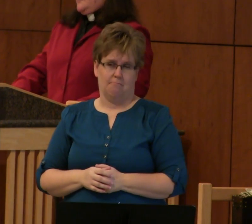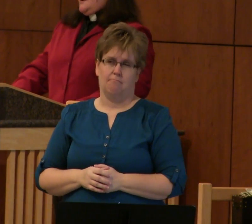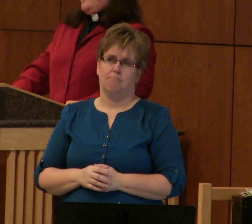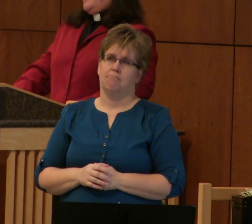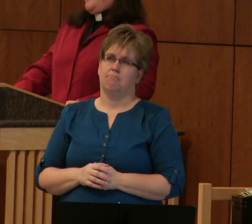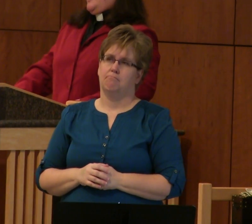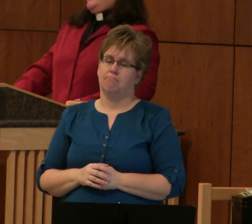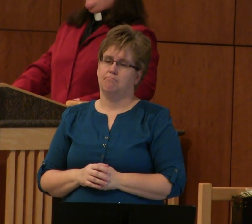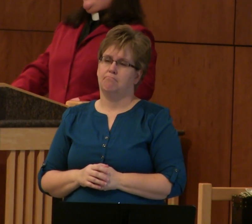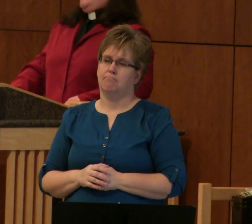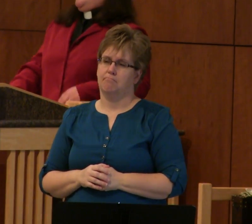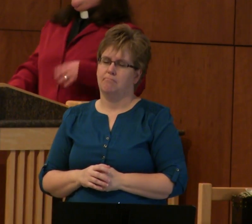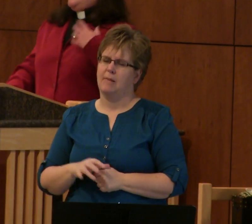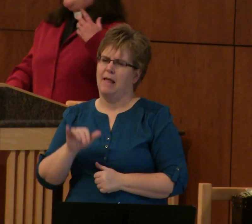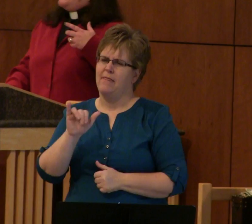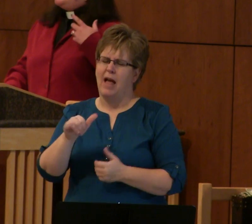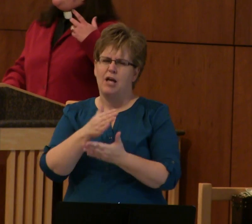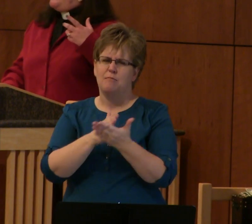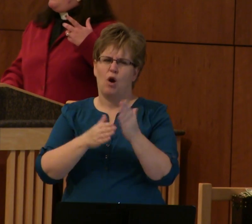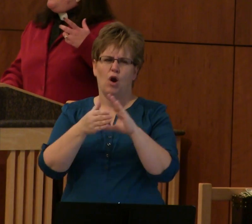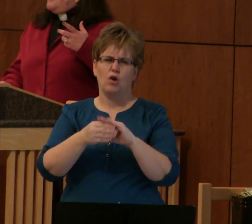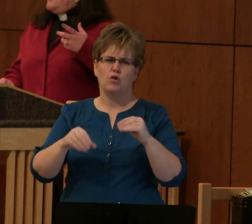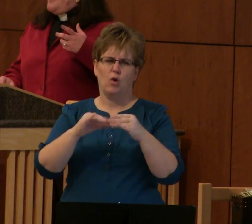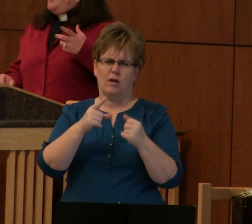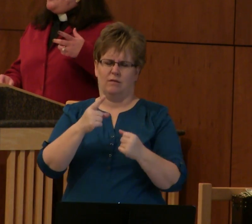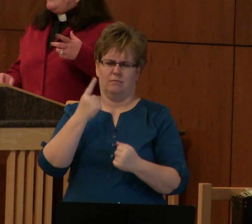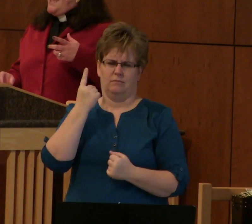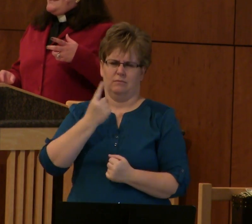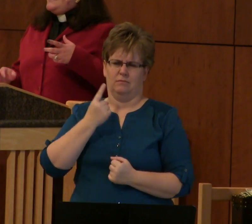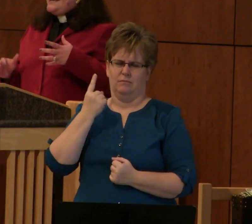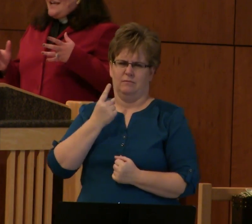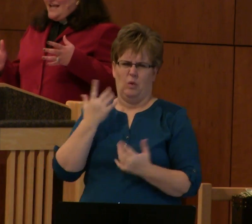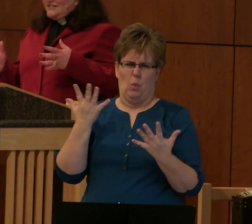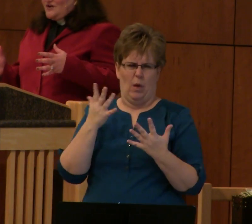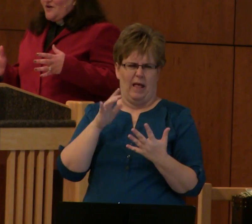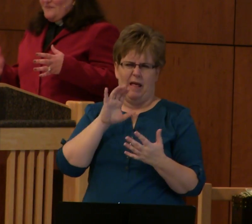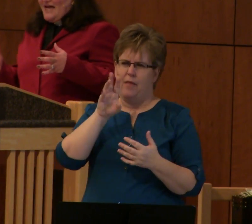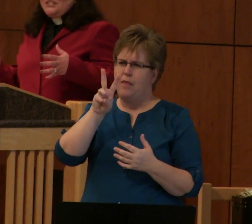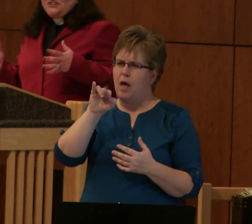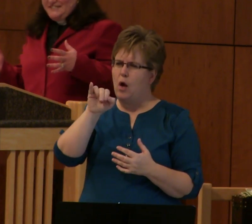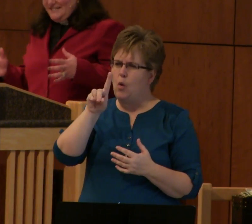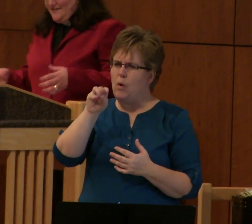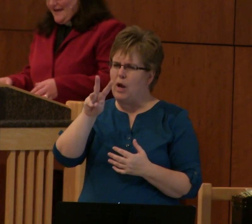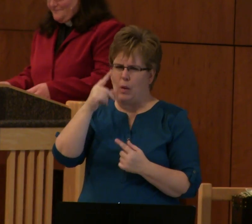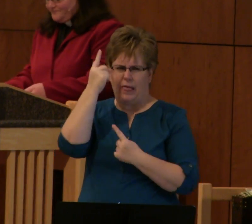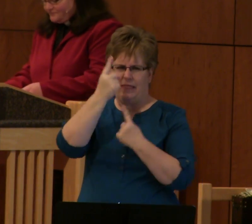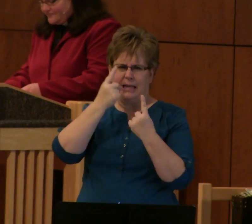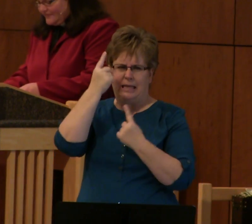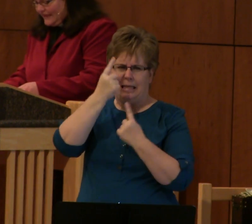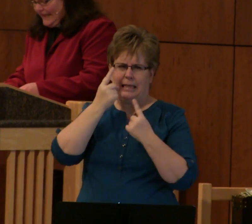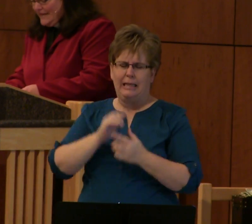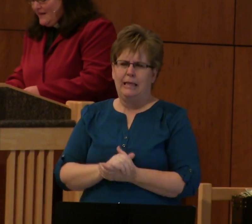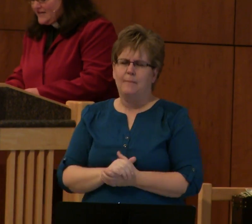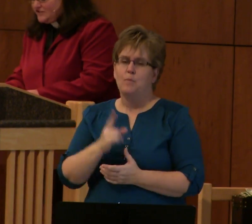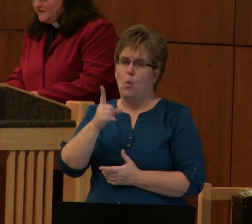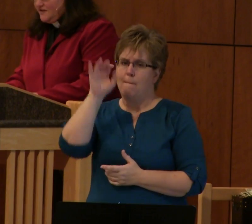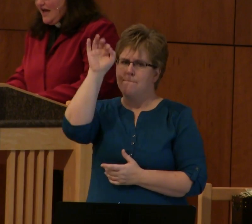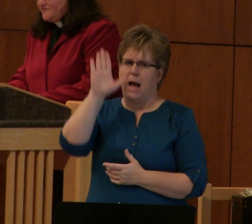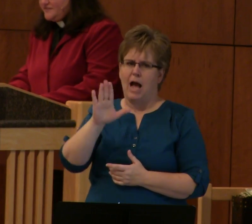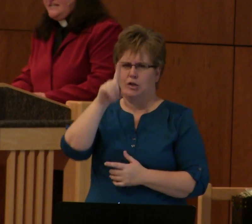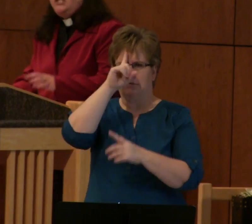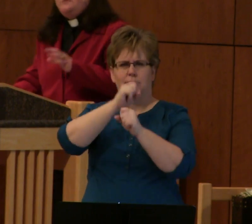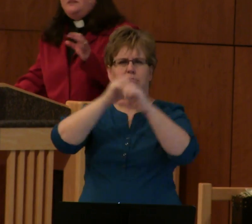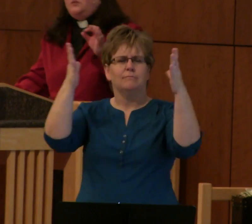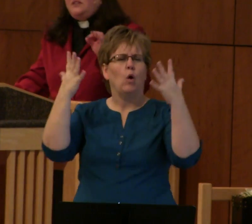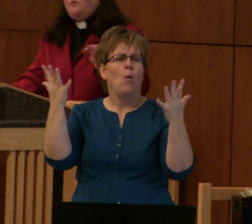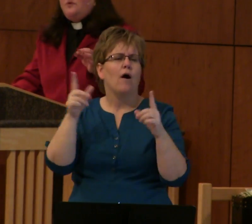This is one of those parts where you start to wonder what might be in that widow's head, and so a pastor has done that. He imagined what